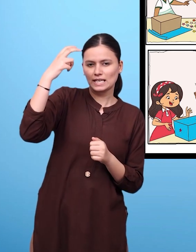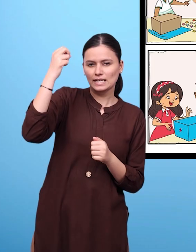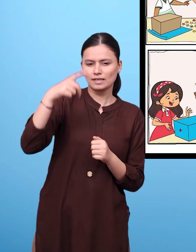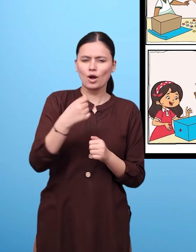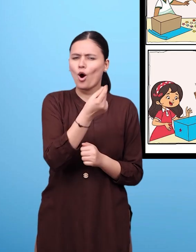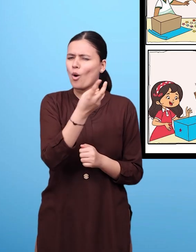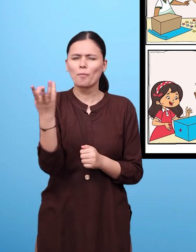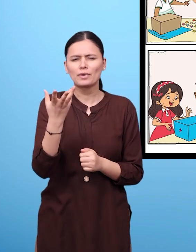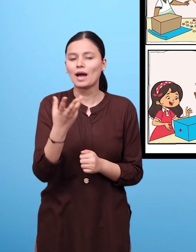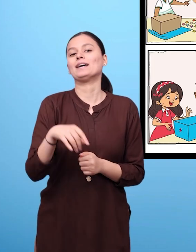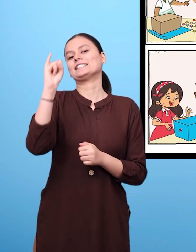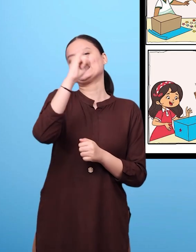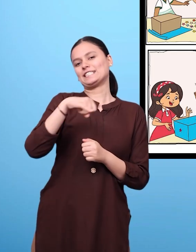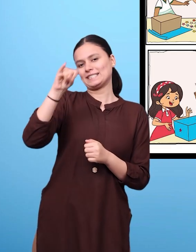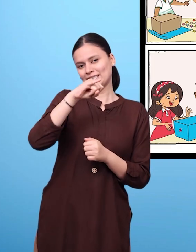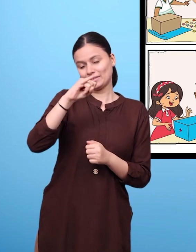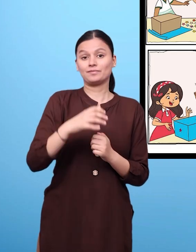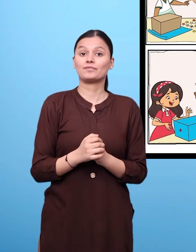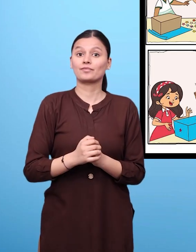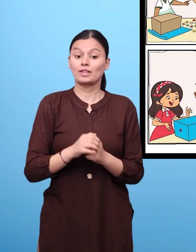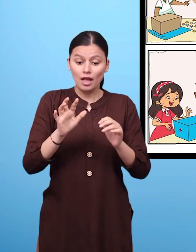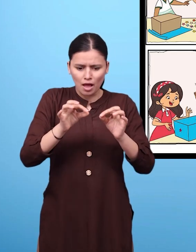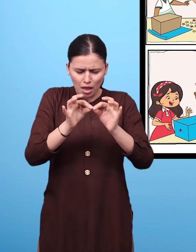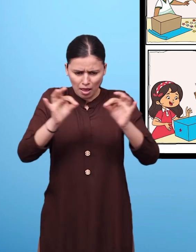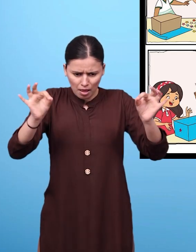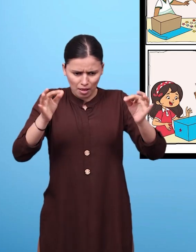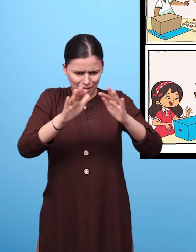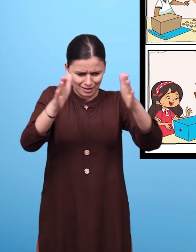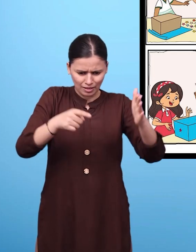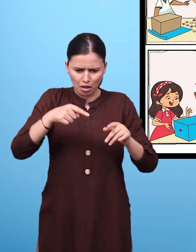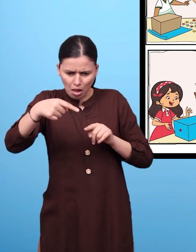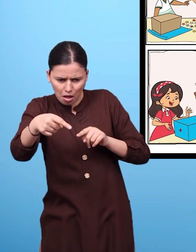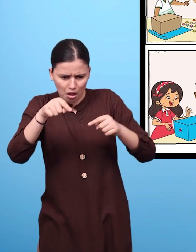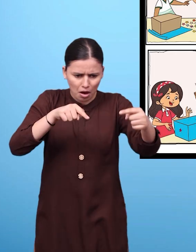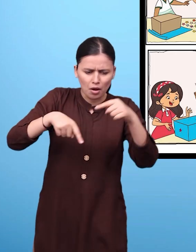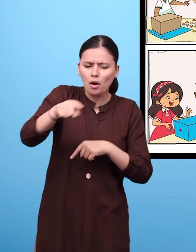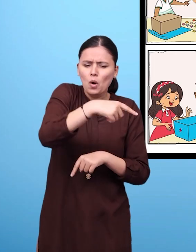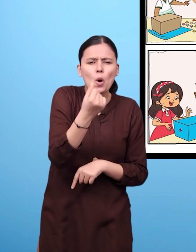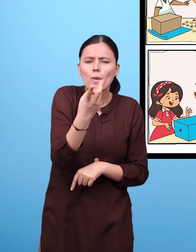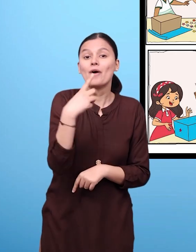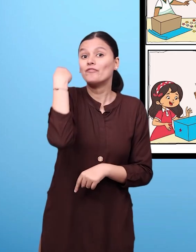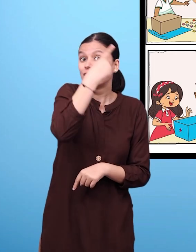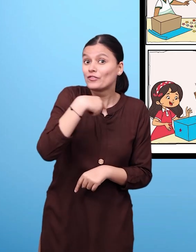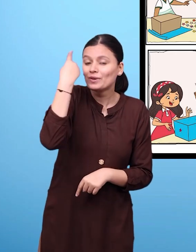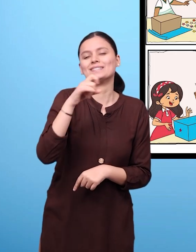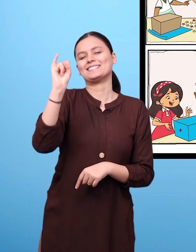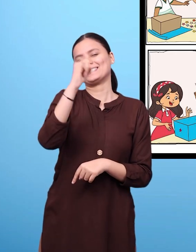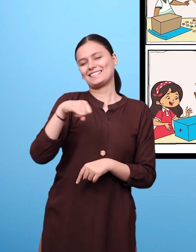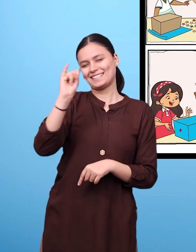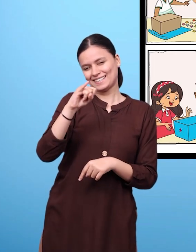we need six stars. Heena says It looks really nice. Let me put ribbons on